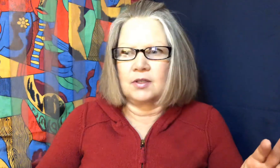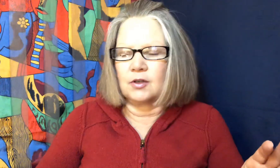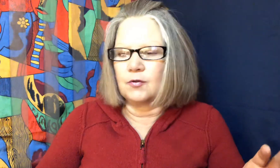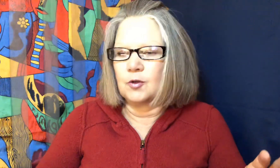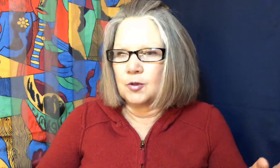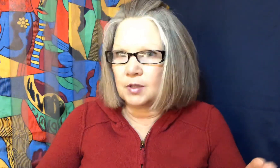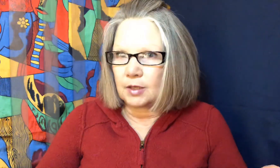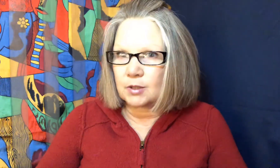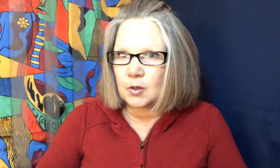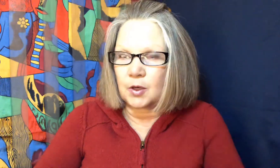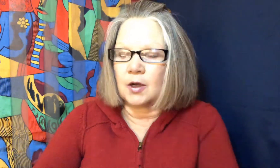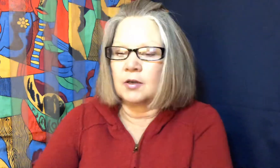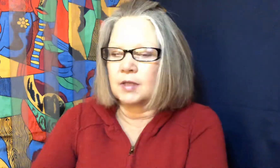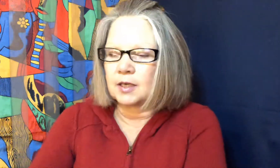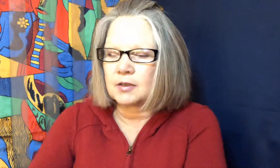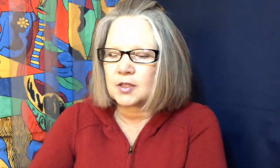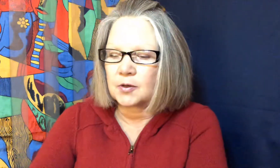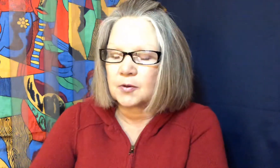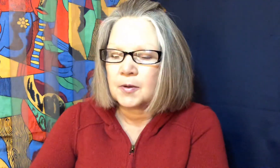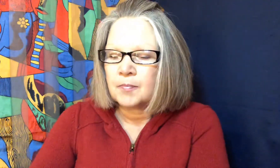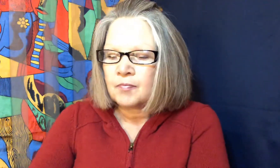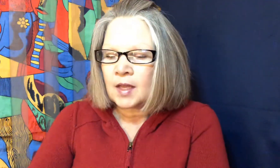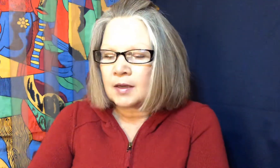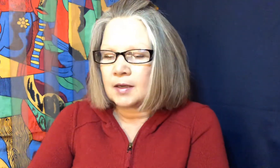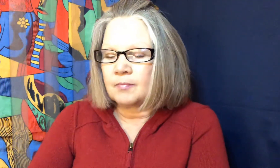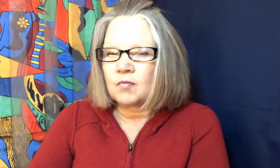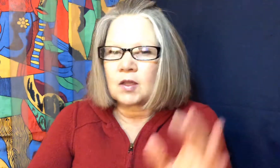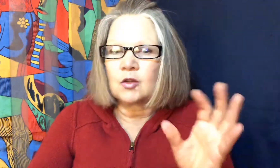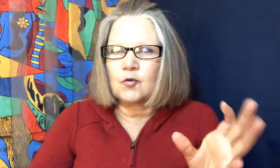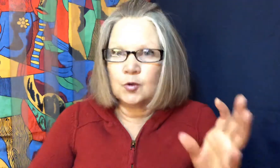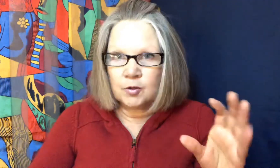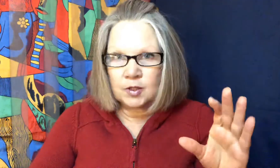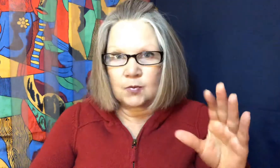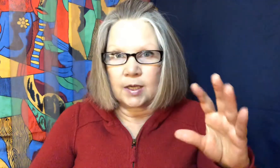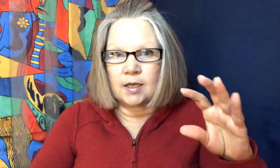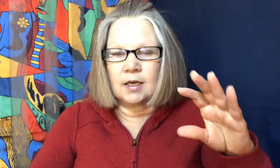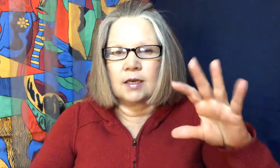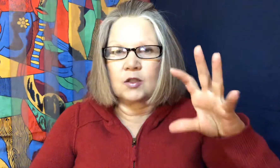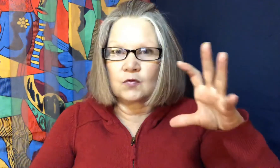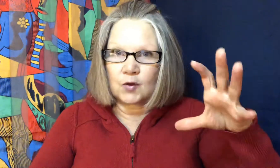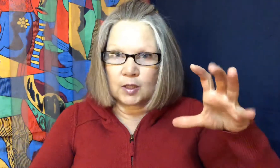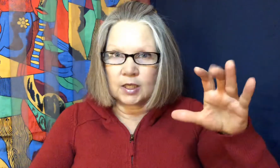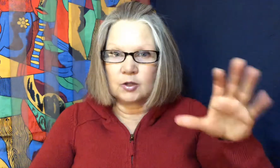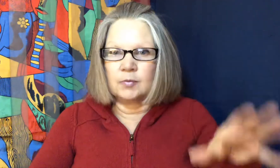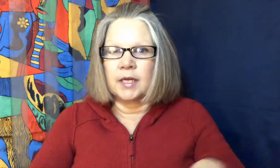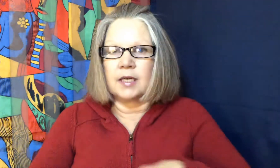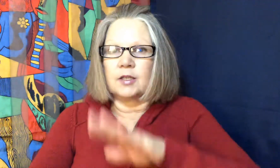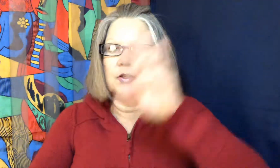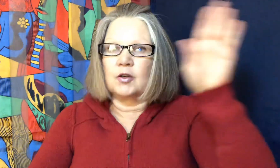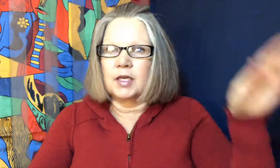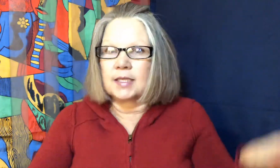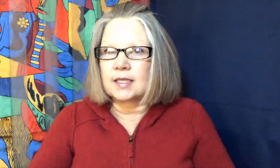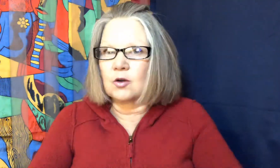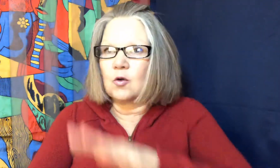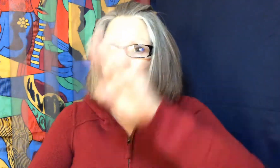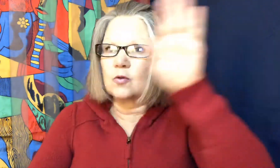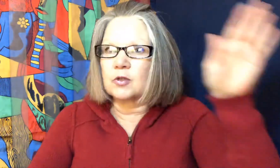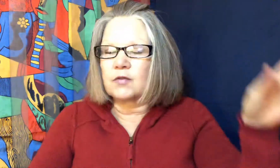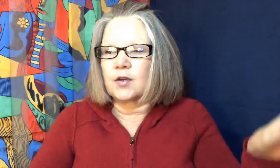there a full moon like what's going on out there so the full moon is when it is fully illuminated and you can see the whole sphere